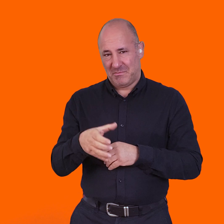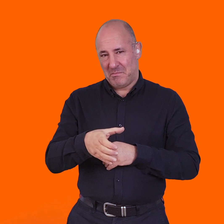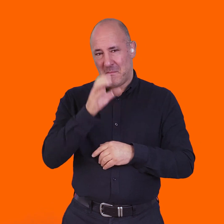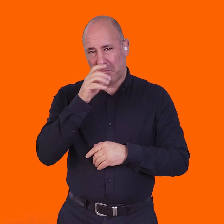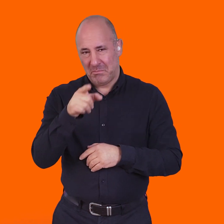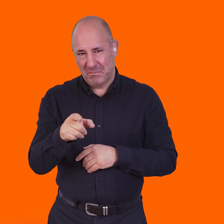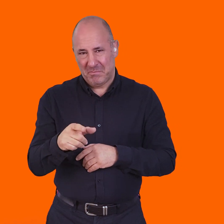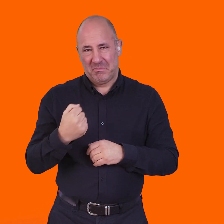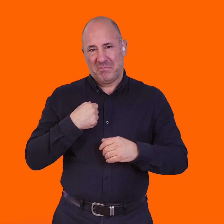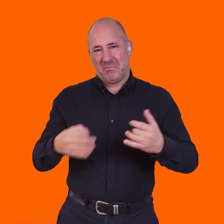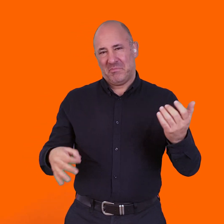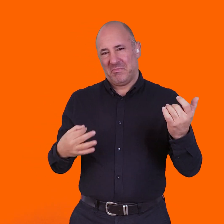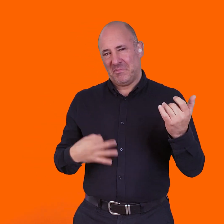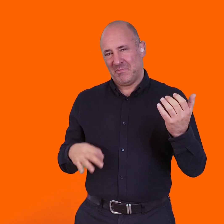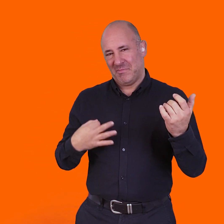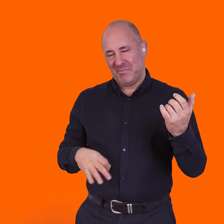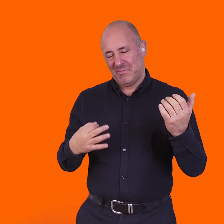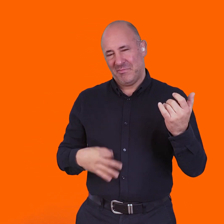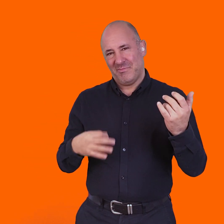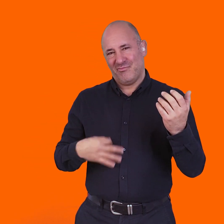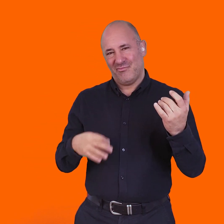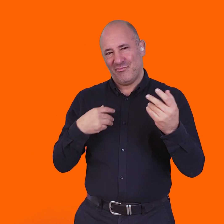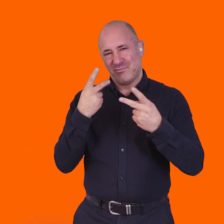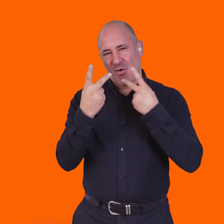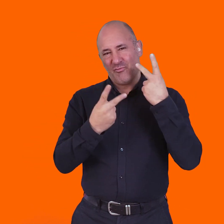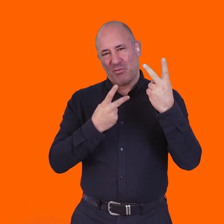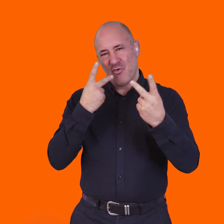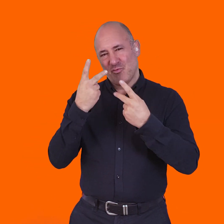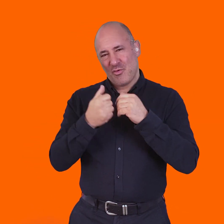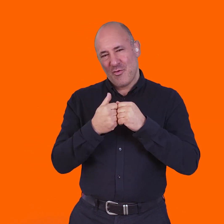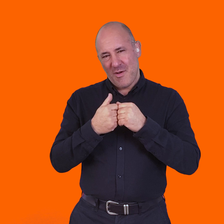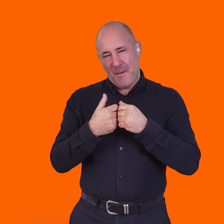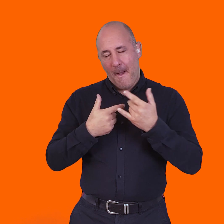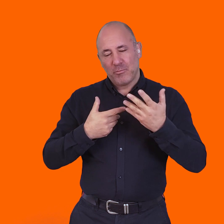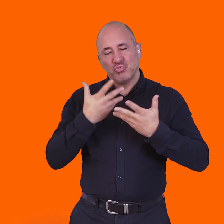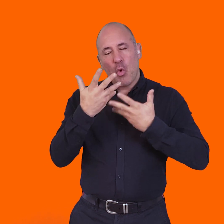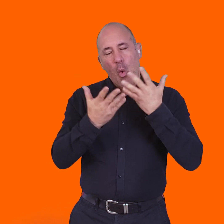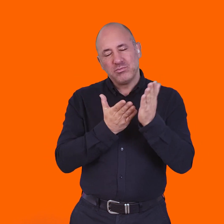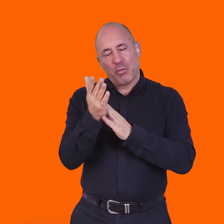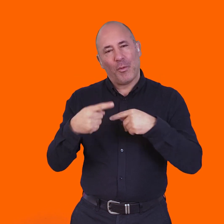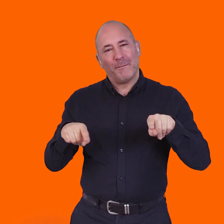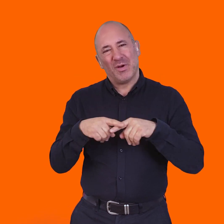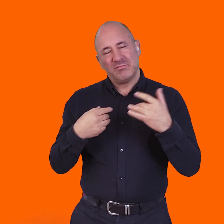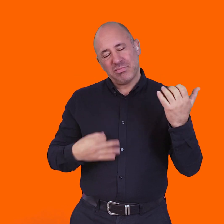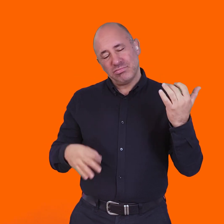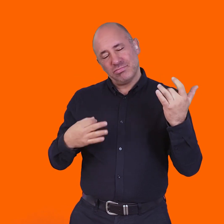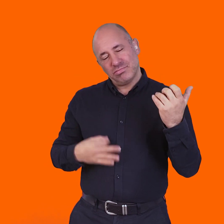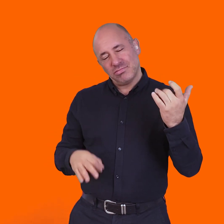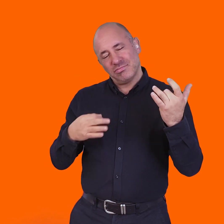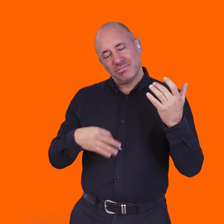by a fire, quite like we are at the moment with my TV fire behind me, in a pub, just